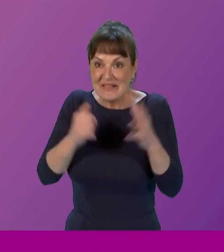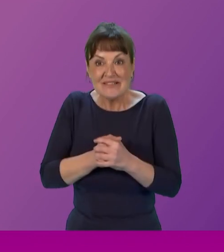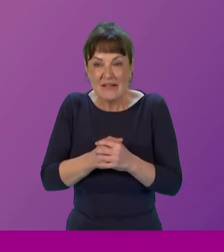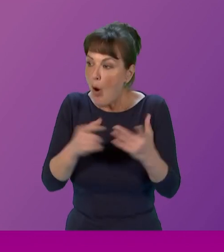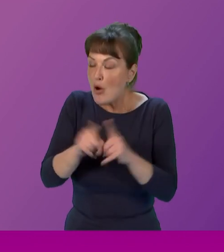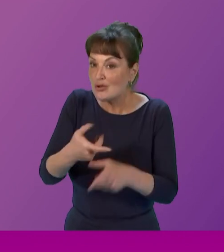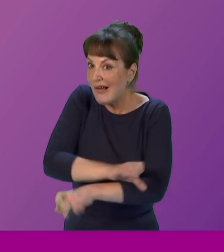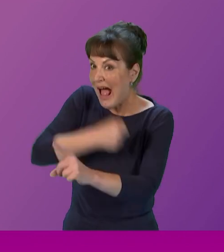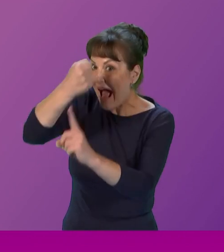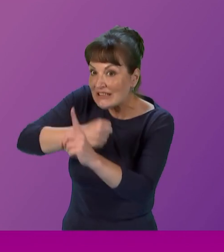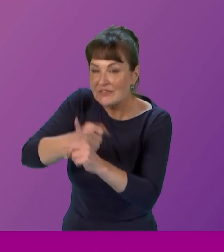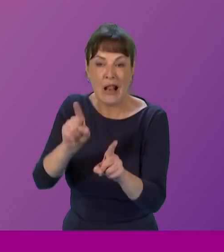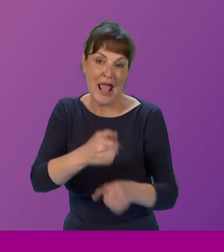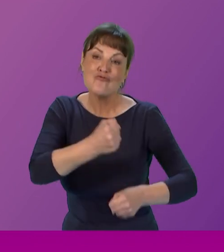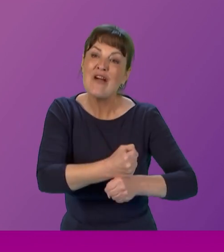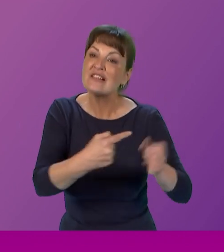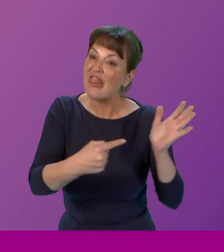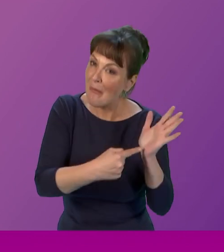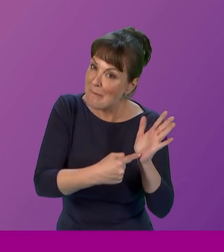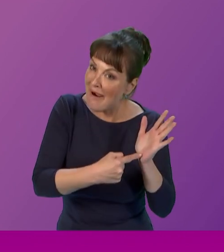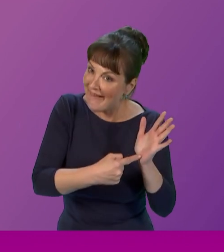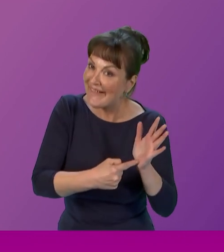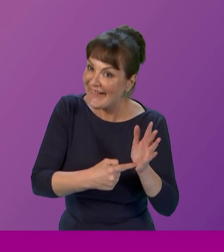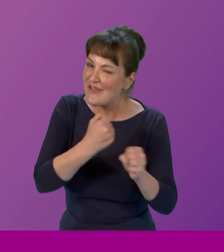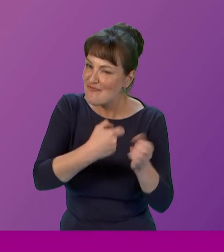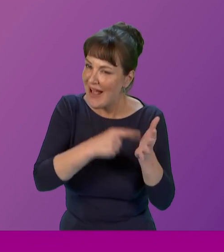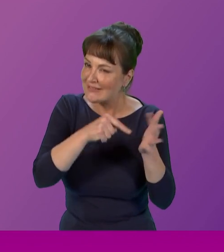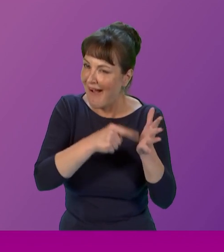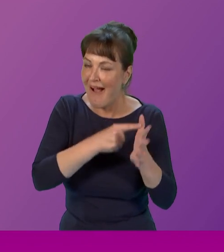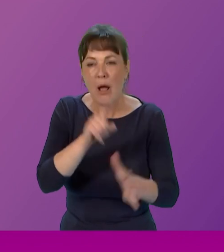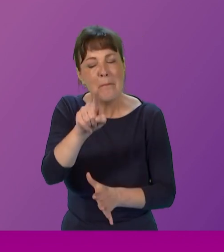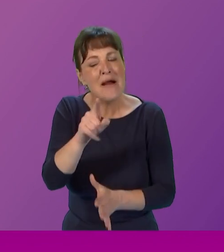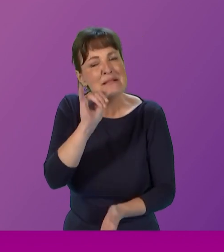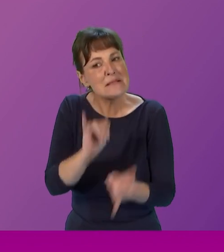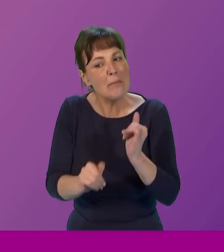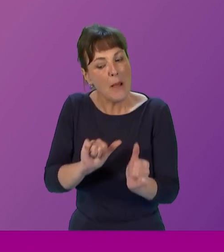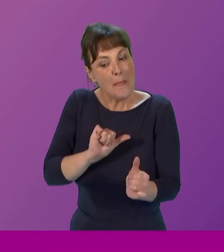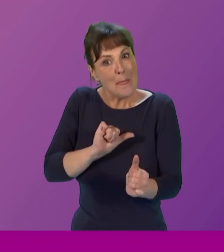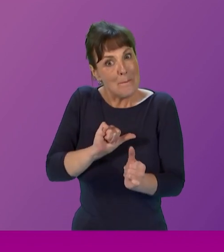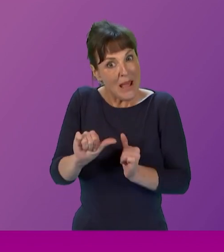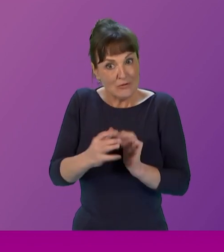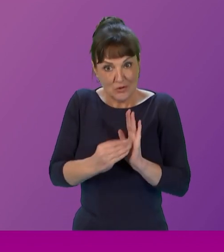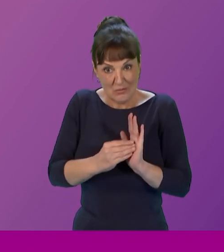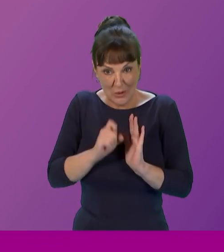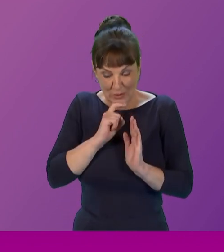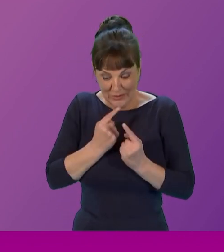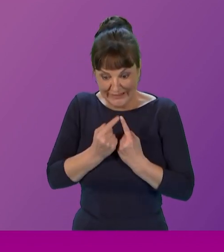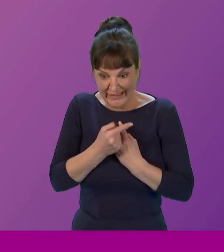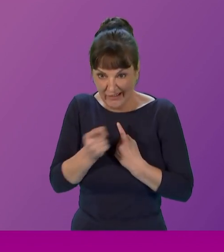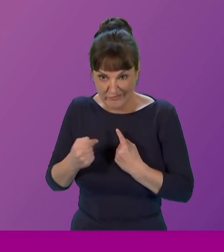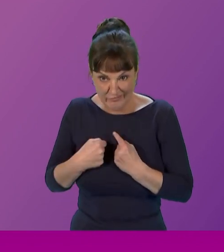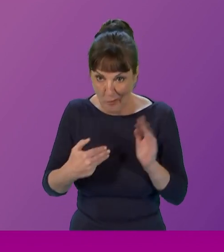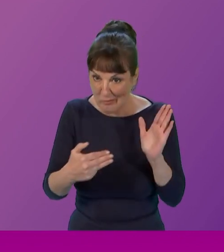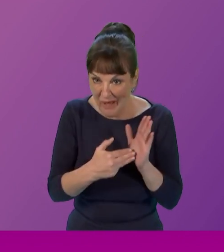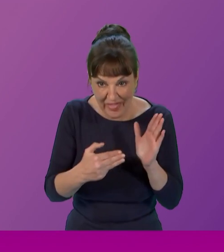activists such as Greta Thunberg but some of the best role models are the people closest to us our teachers our mothers our